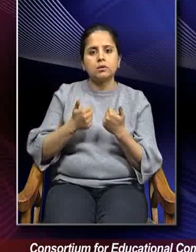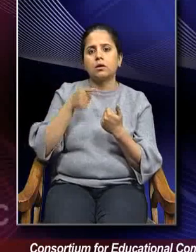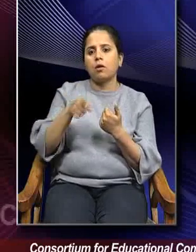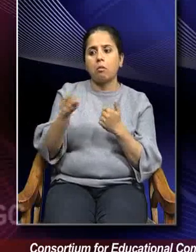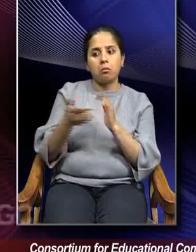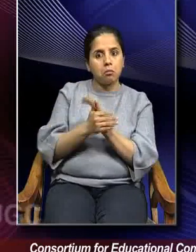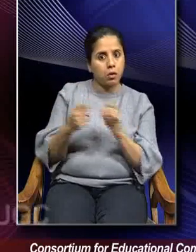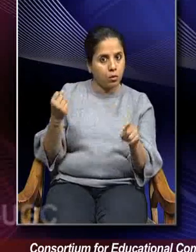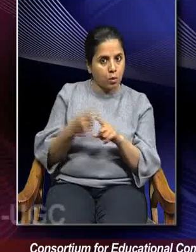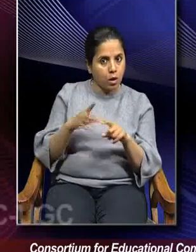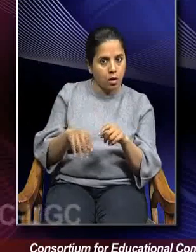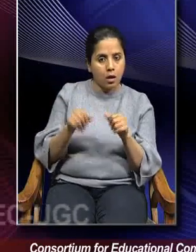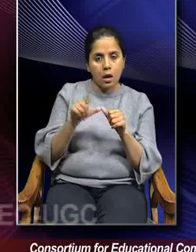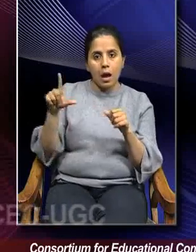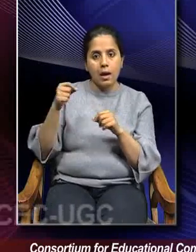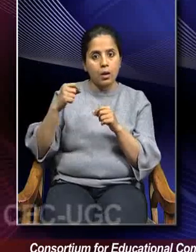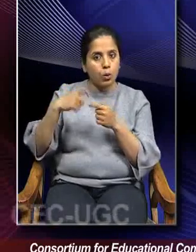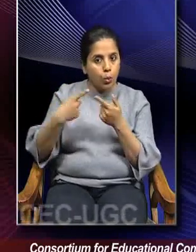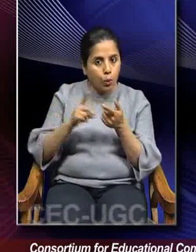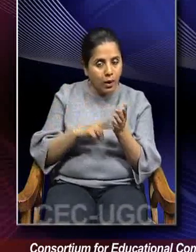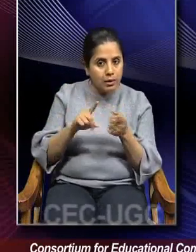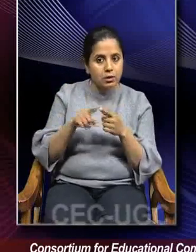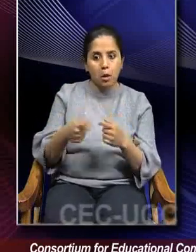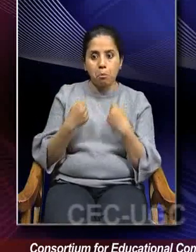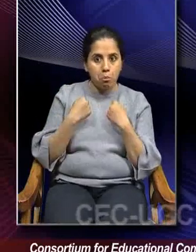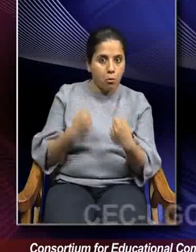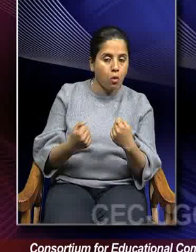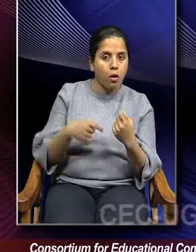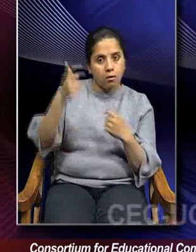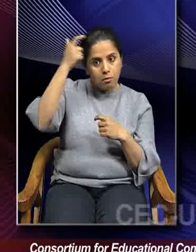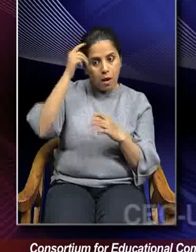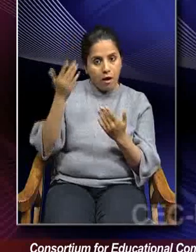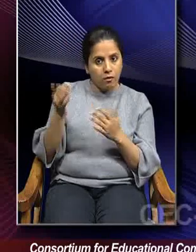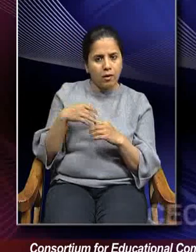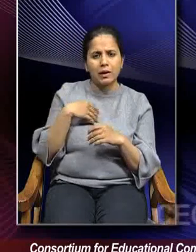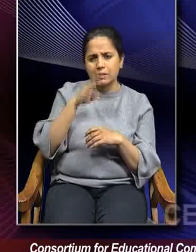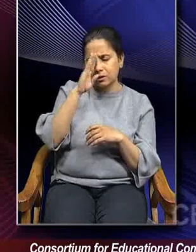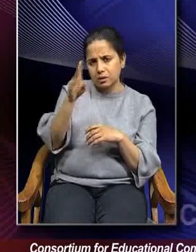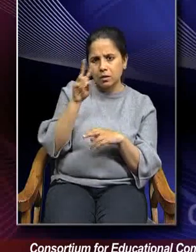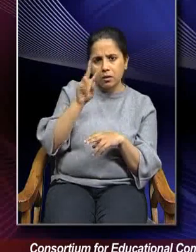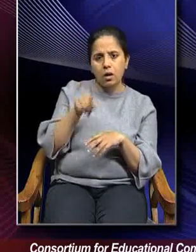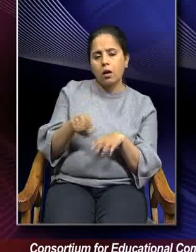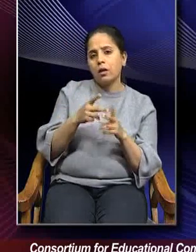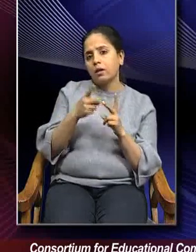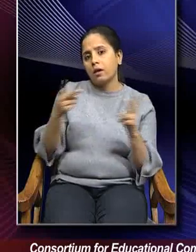competence of eloquence, boldness and presence of mind, again, the direct observation on various